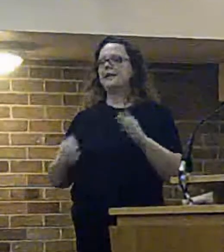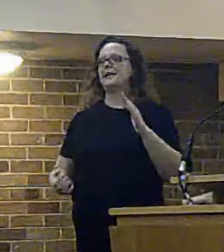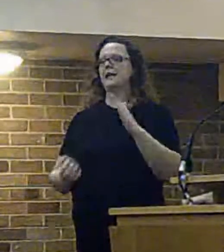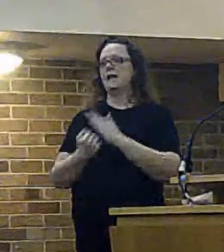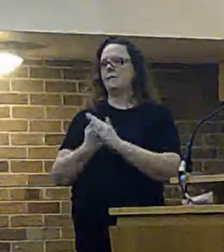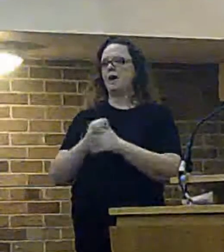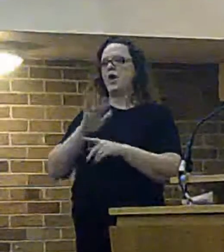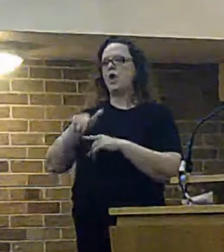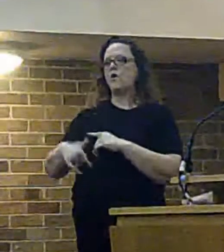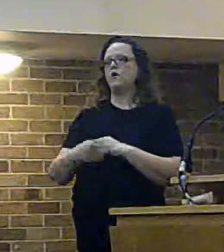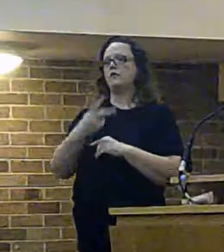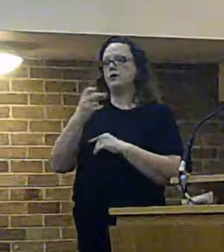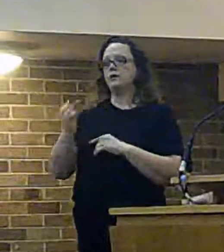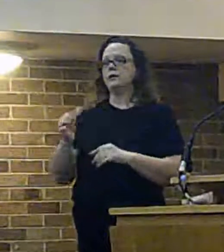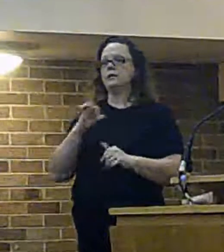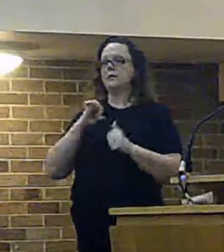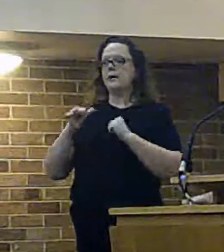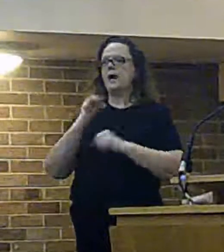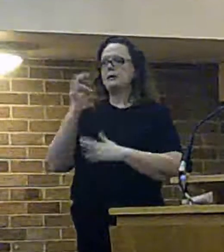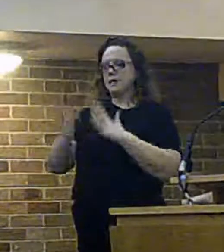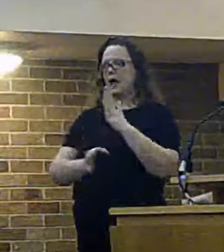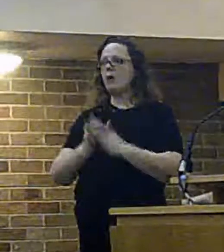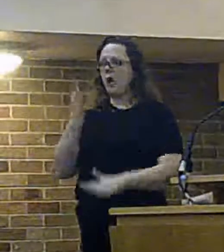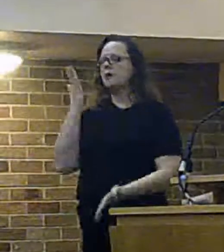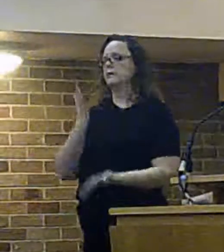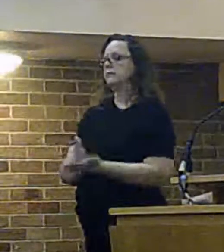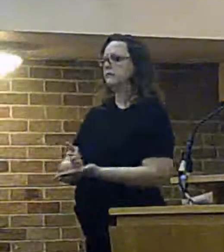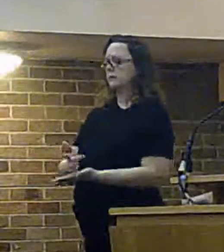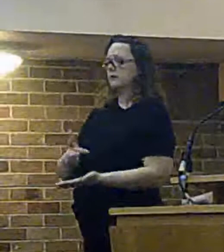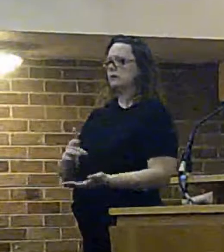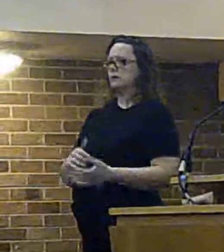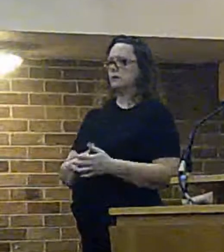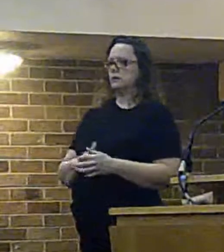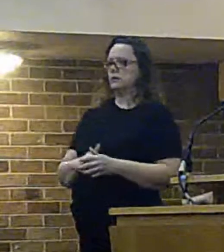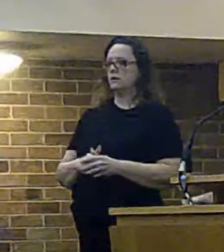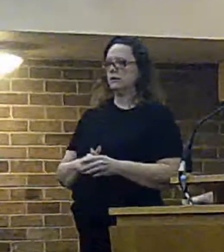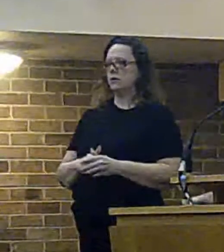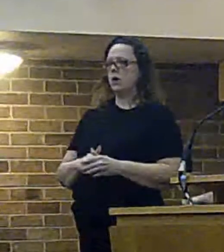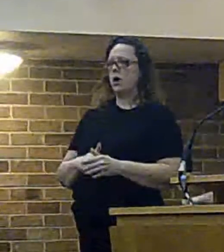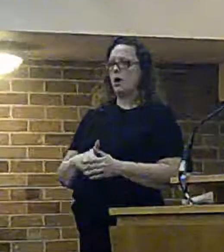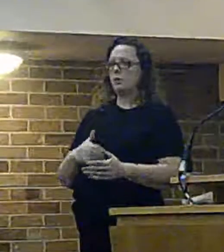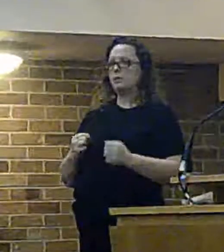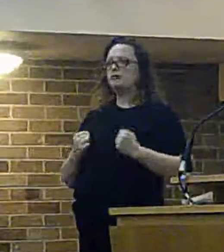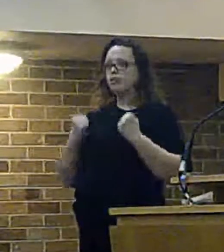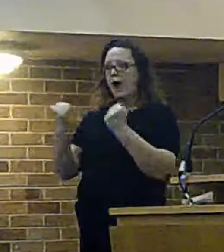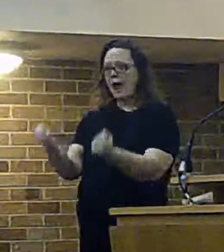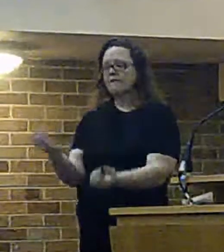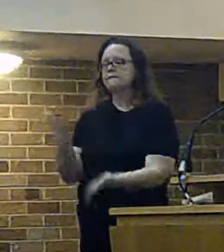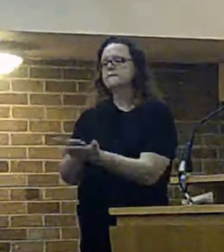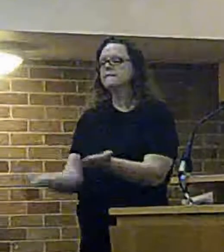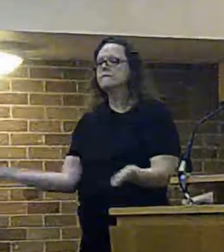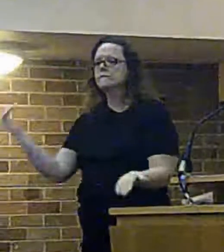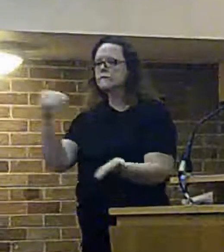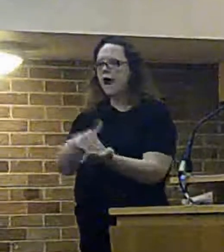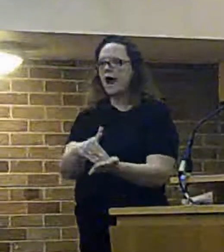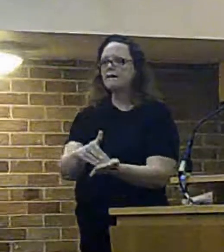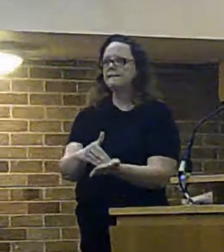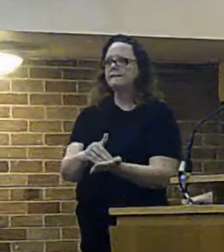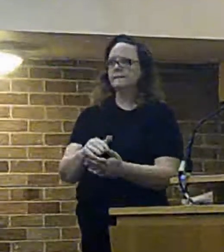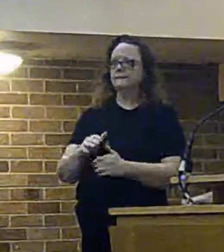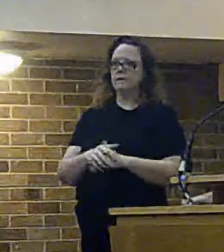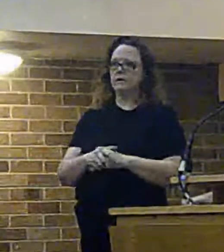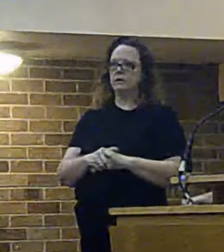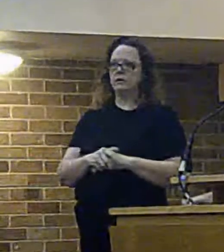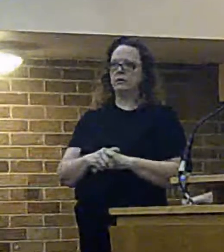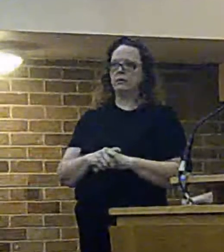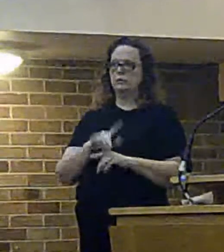more than 20 mile an hour and lately so we drive to arrive thank you we we cannot